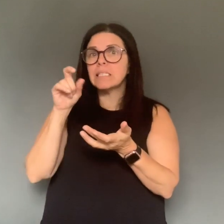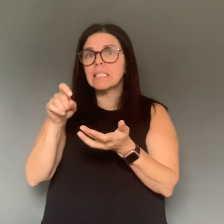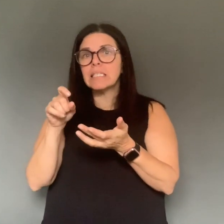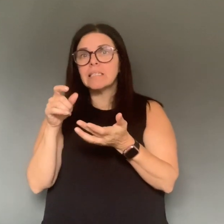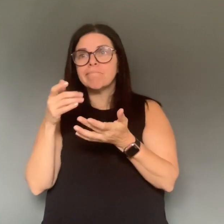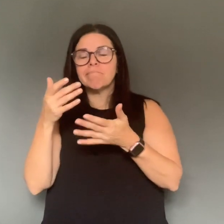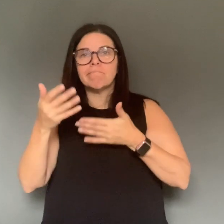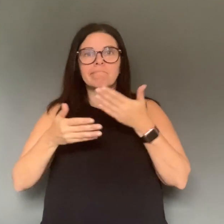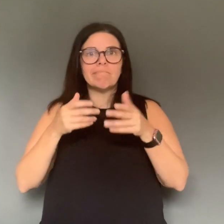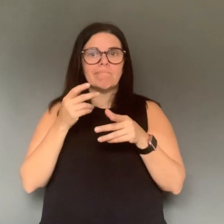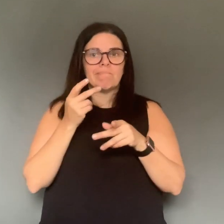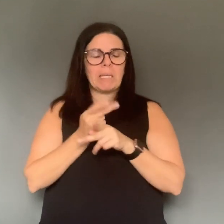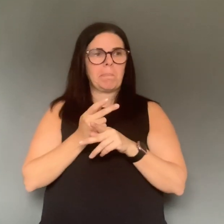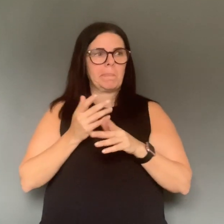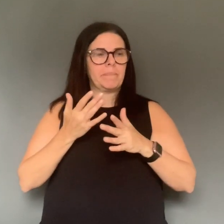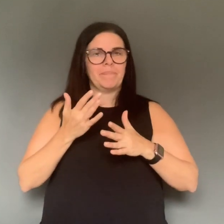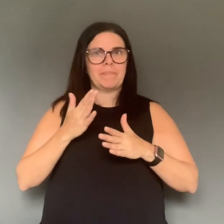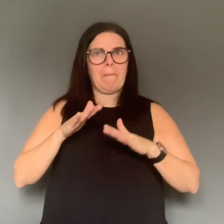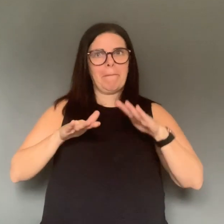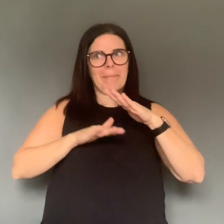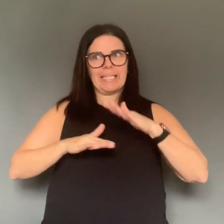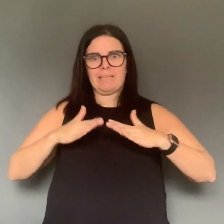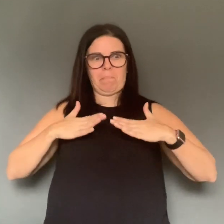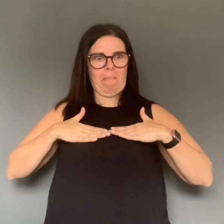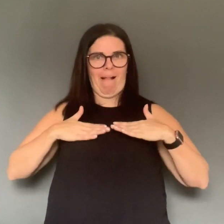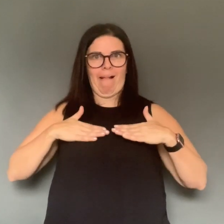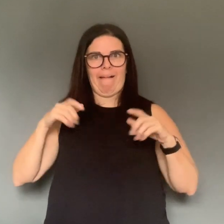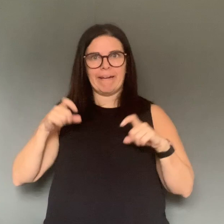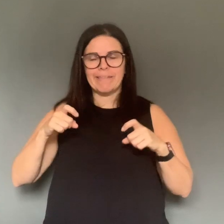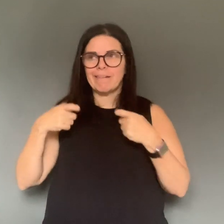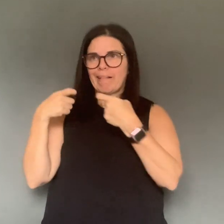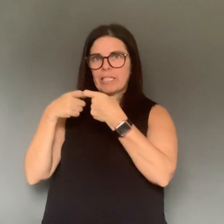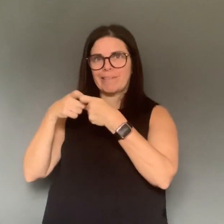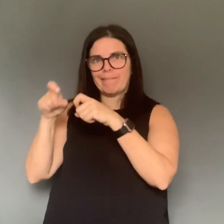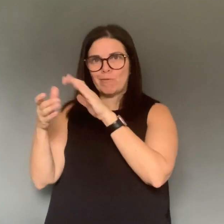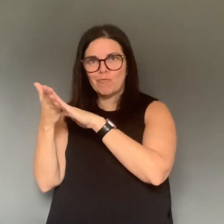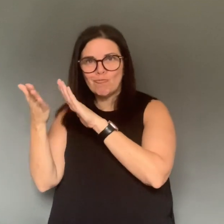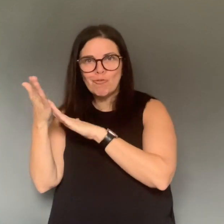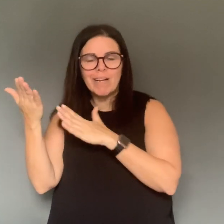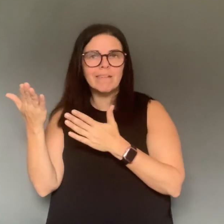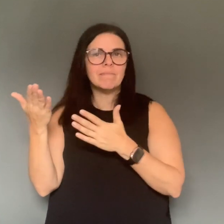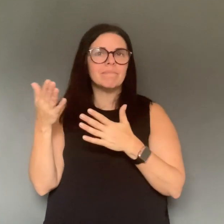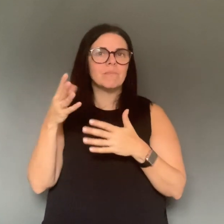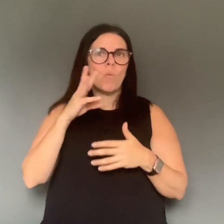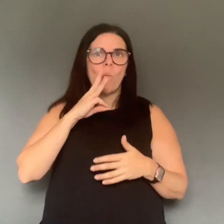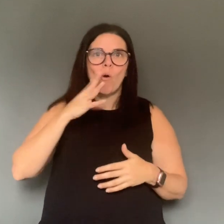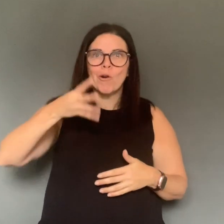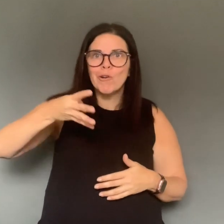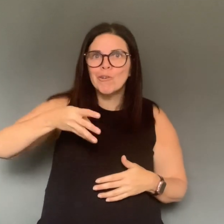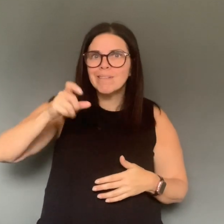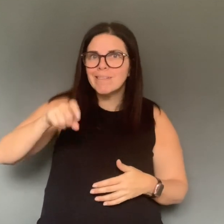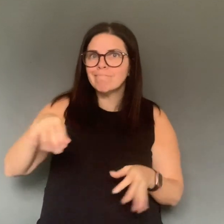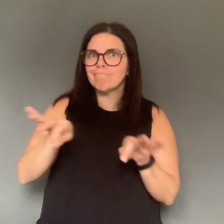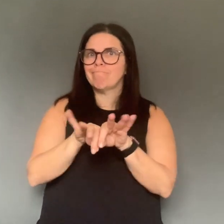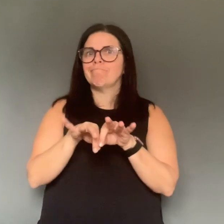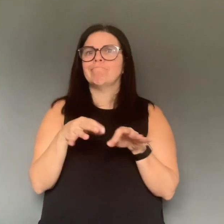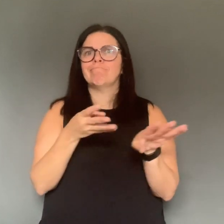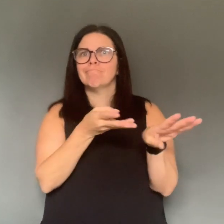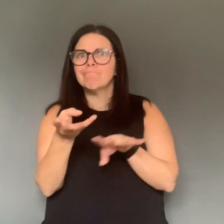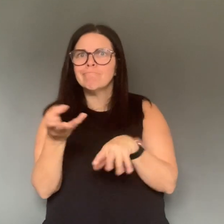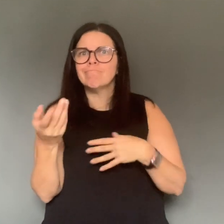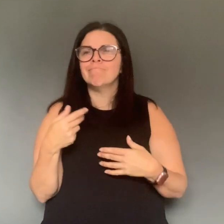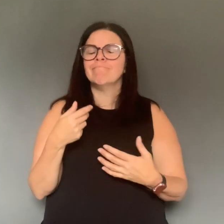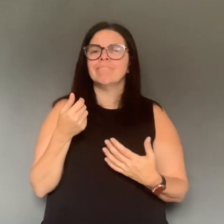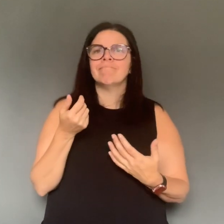need their medicine, people still need to, to do things to maintain the basic societal, uh, need, electricity need to running, uh,